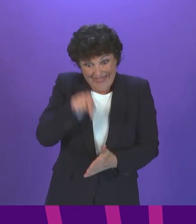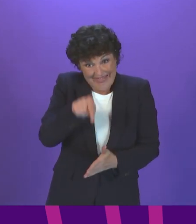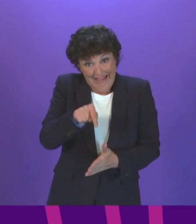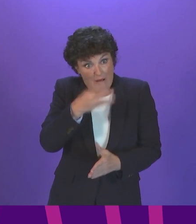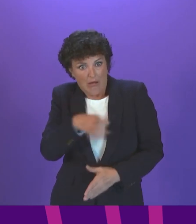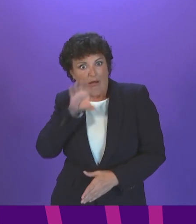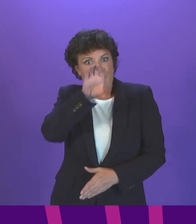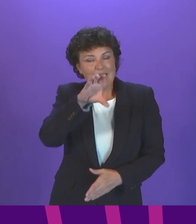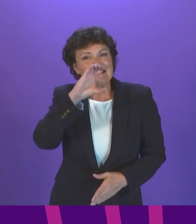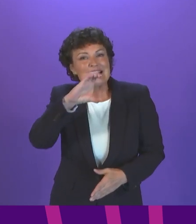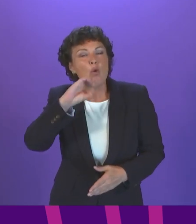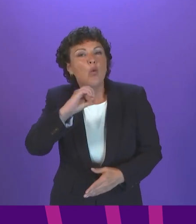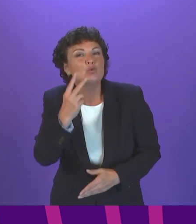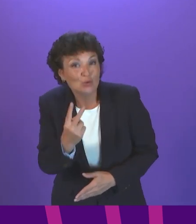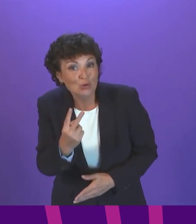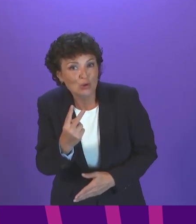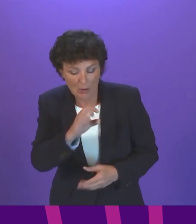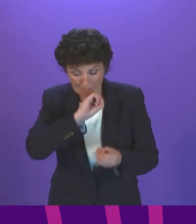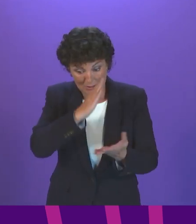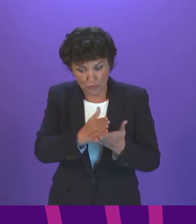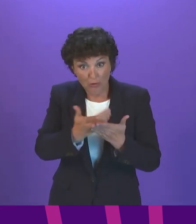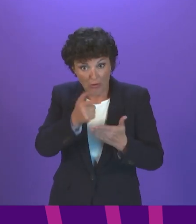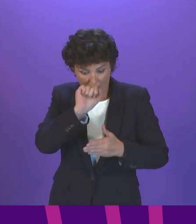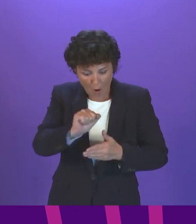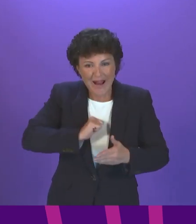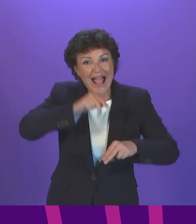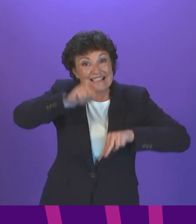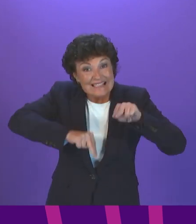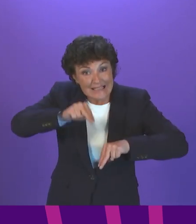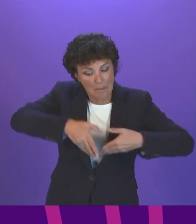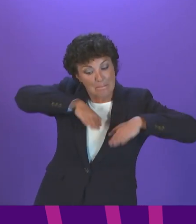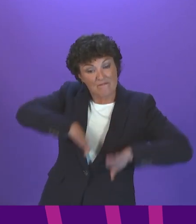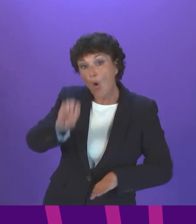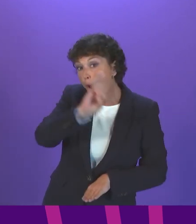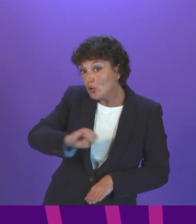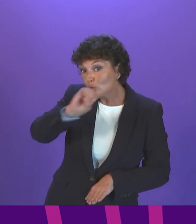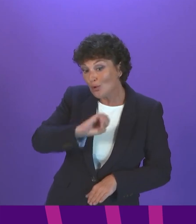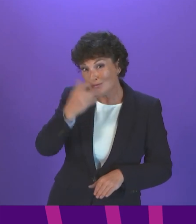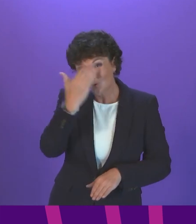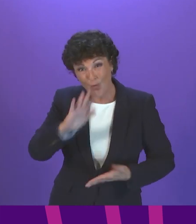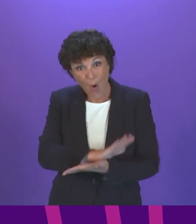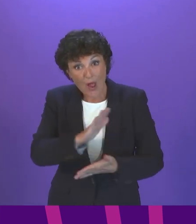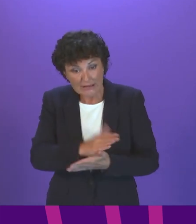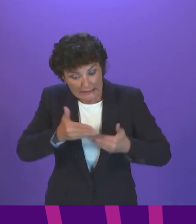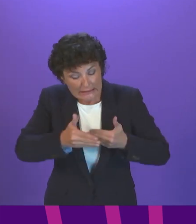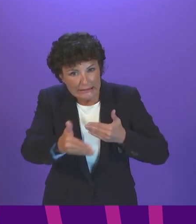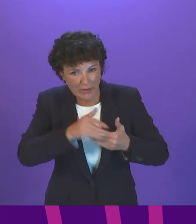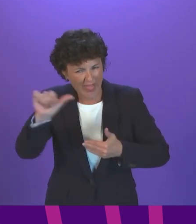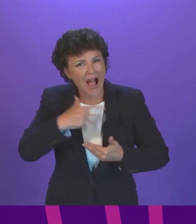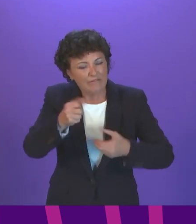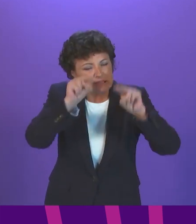process of assessment that we have asked to be completed before the October break, to decide whether there are any longer-term